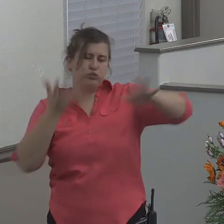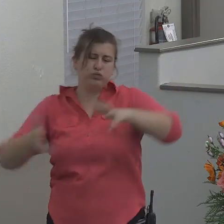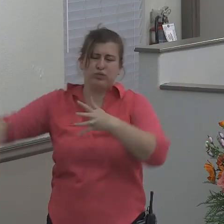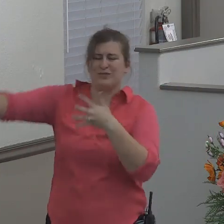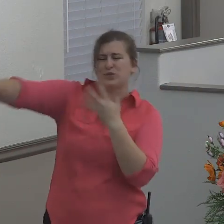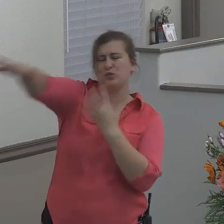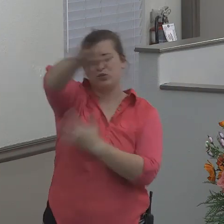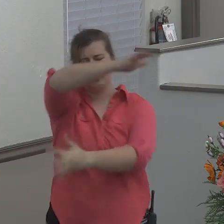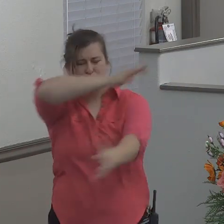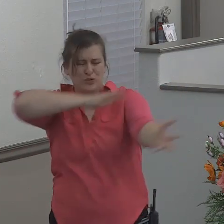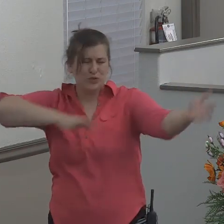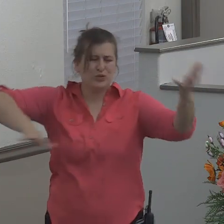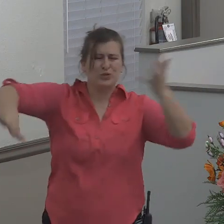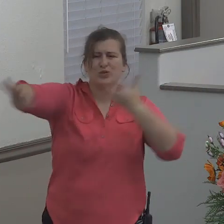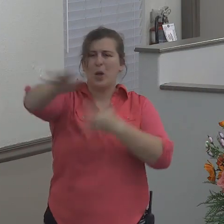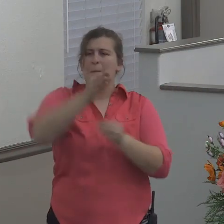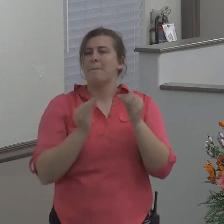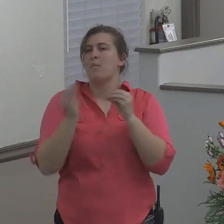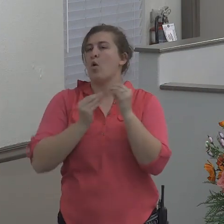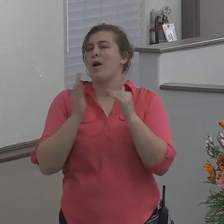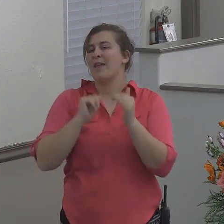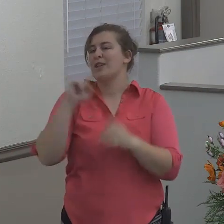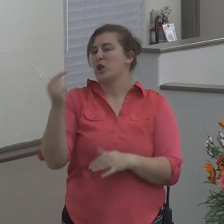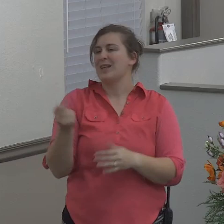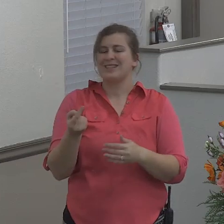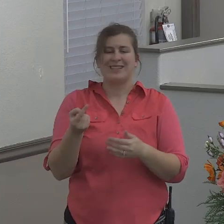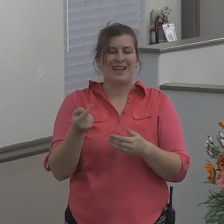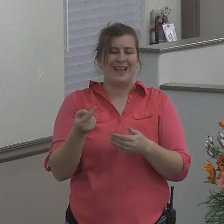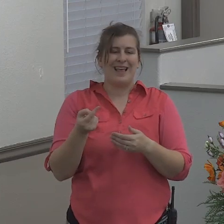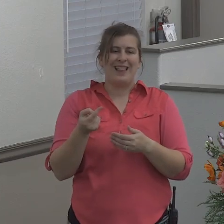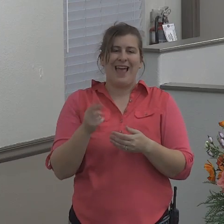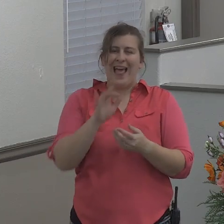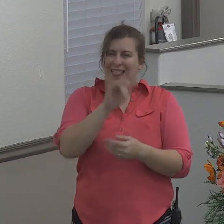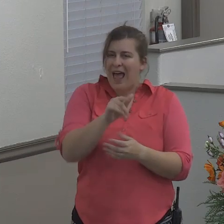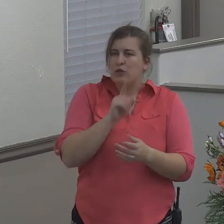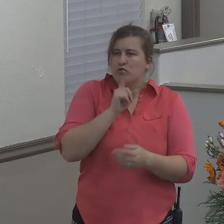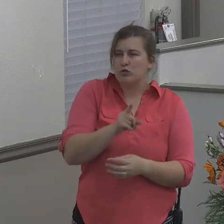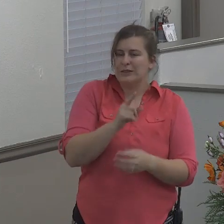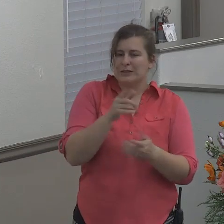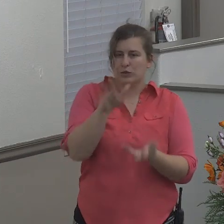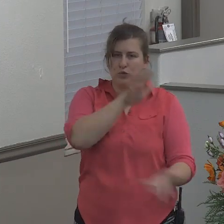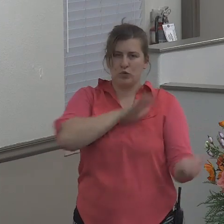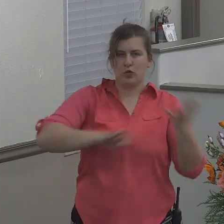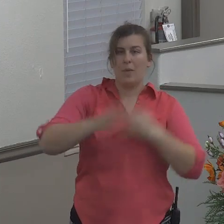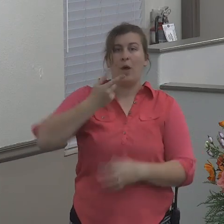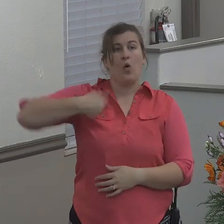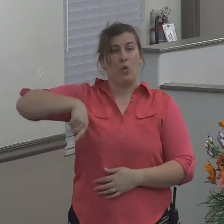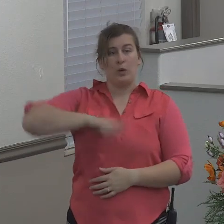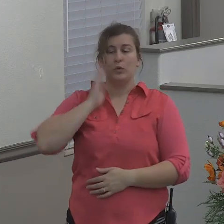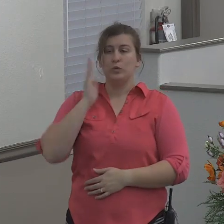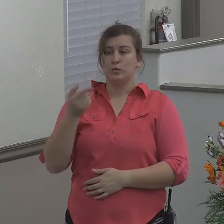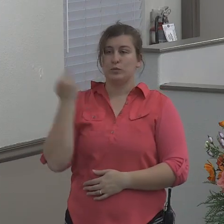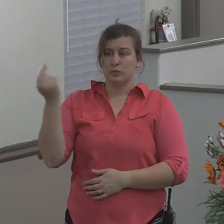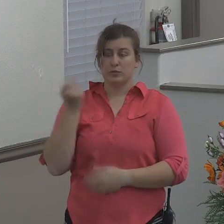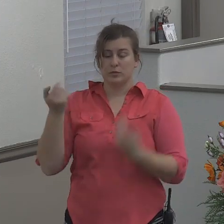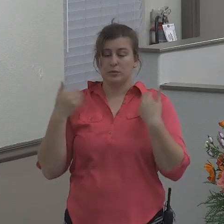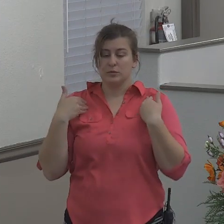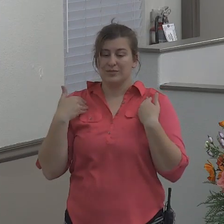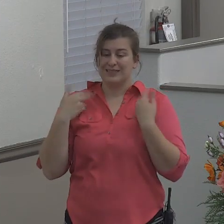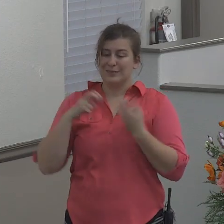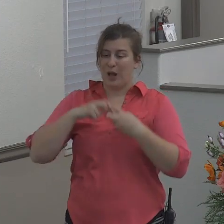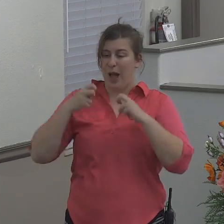more ways than just one. We will always face storms in our lives if we choose to run from God.